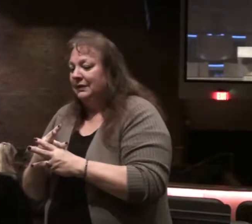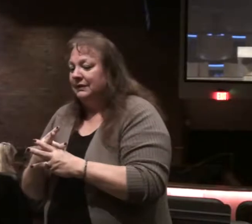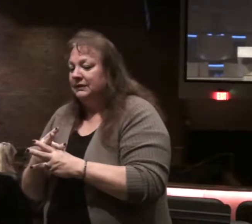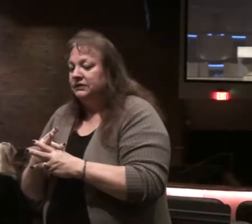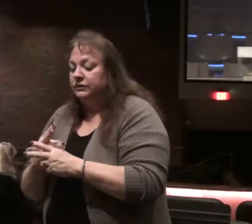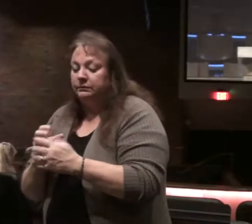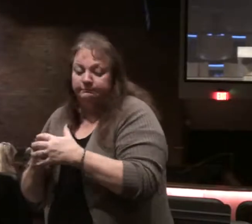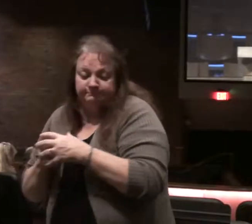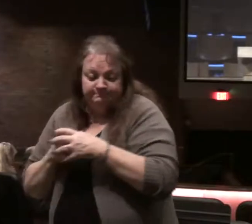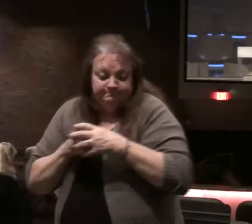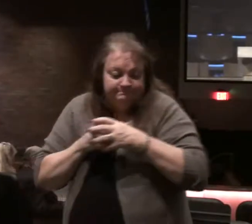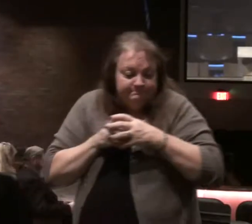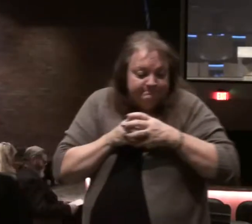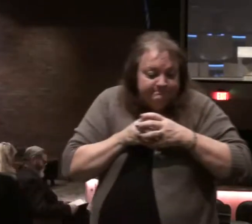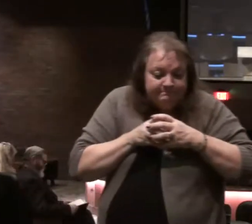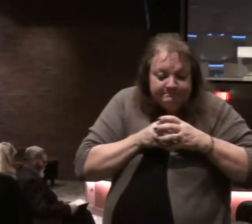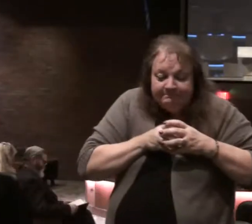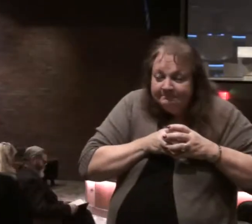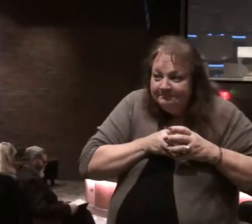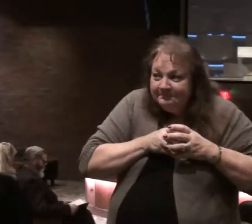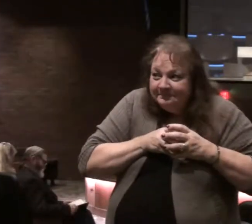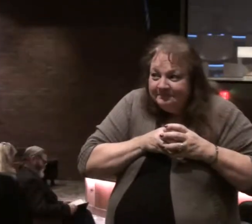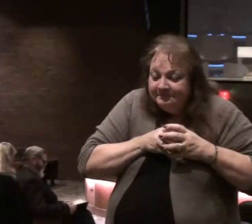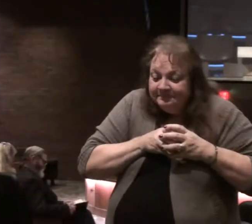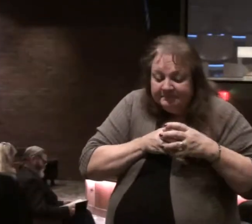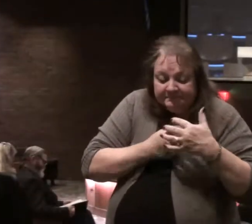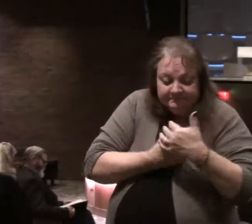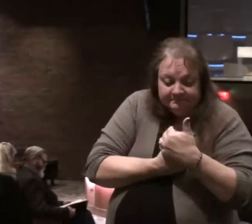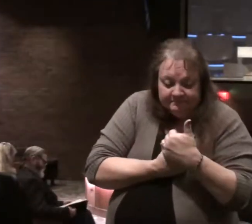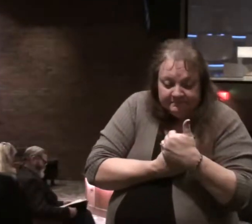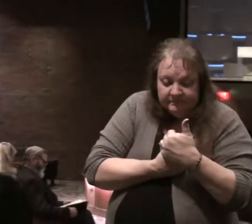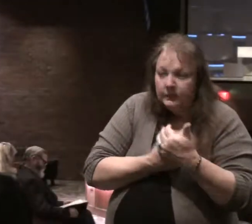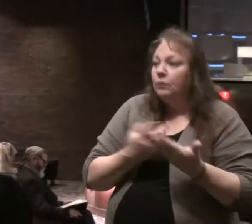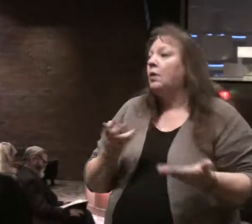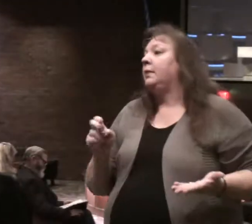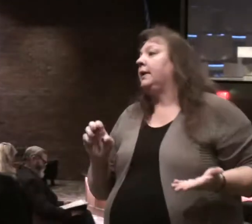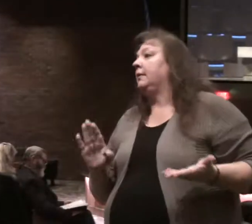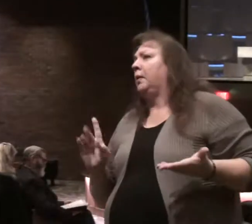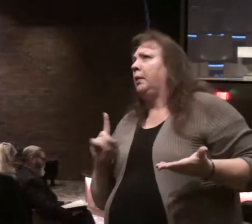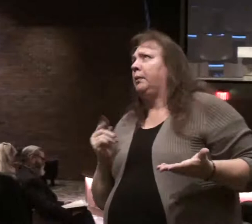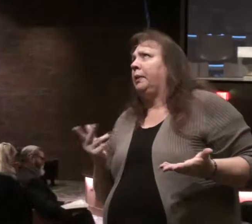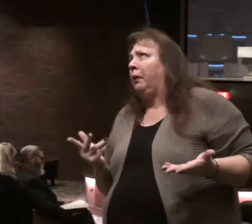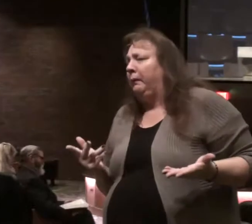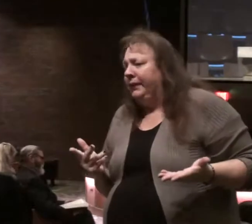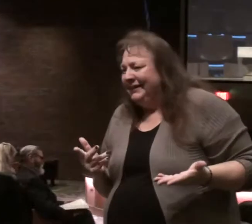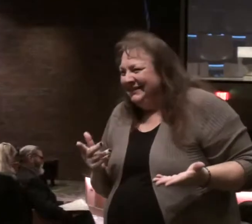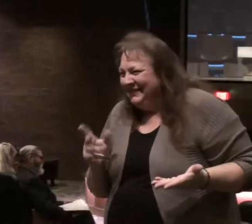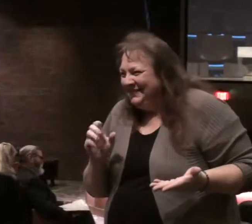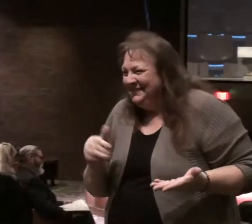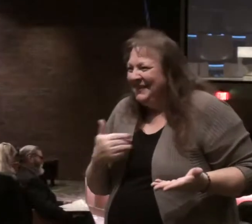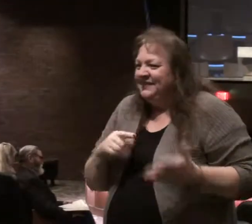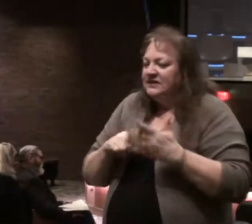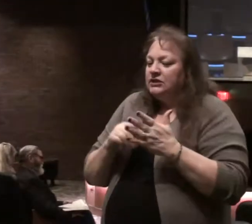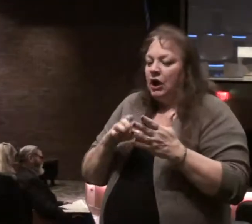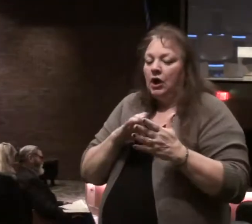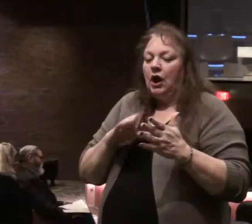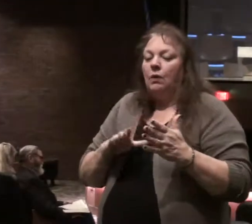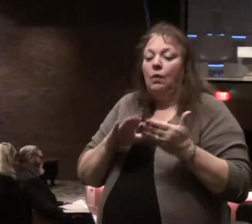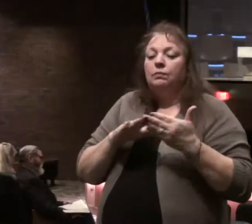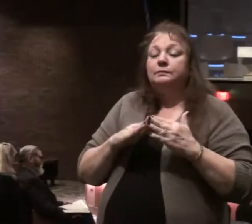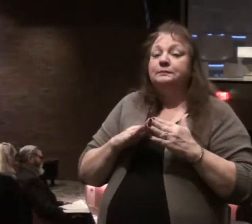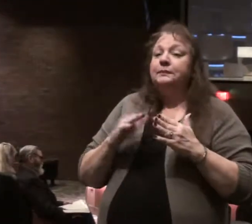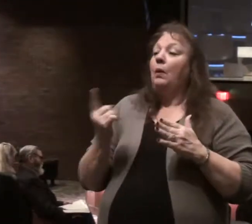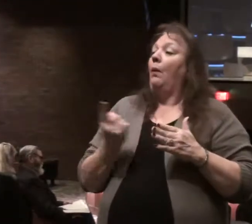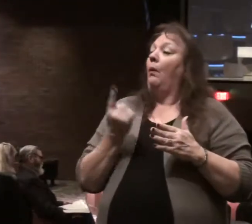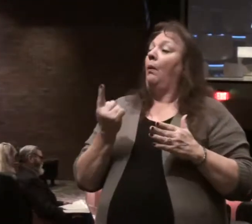move to someplace remote. We're already in Nebraska. I don't know where we'd go. And start a Christian community where